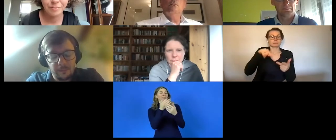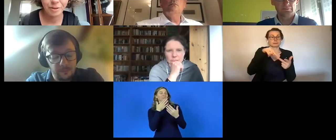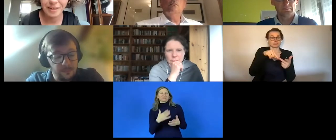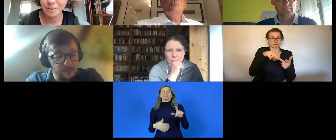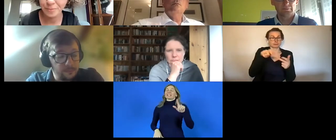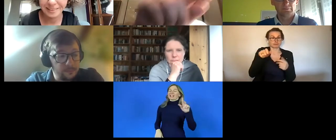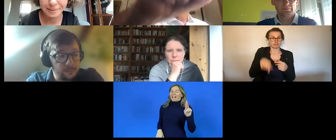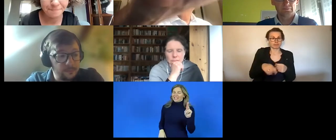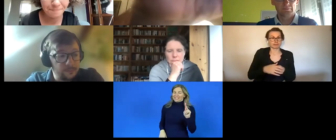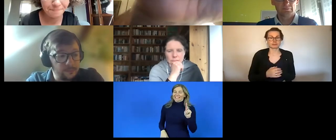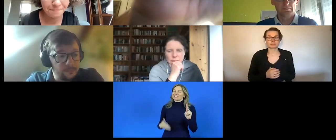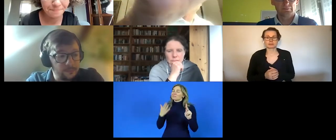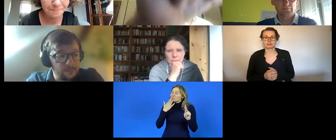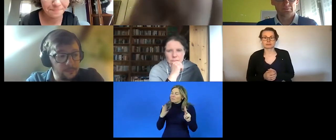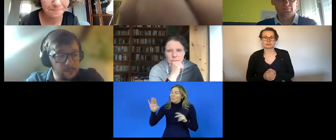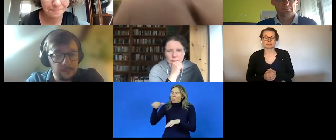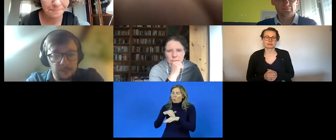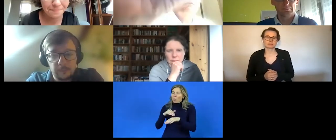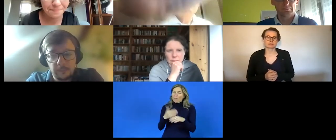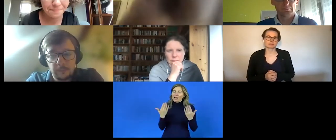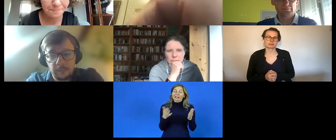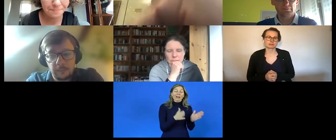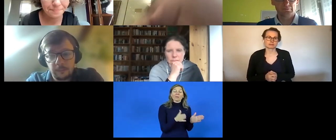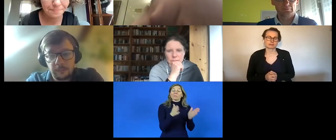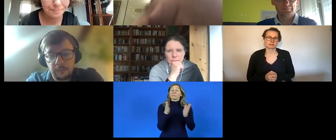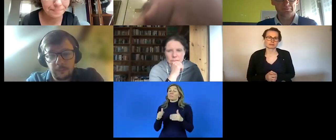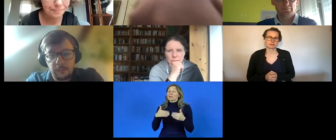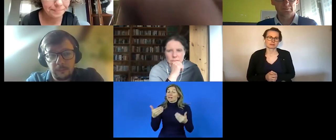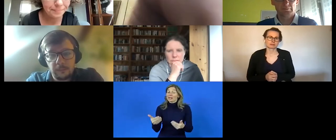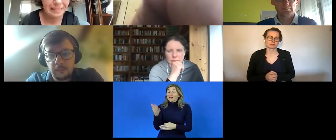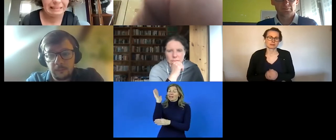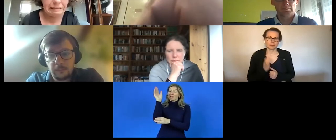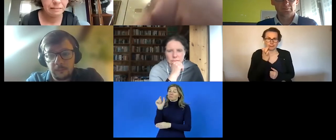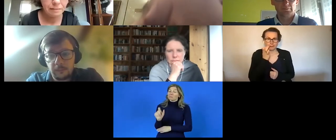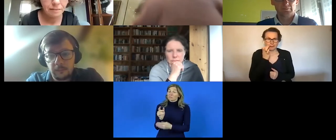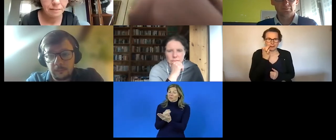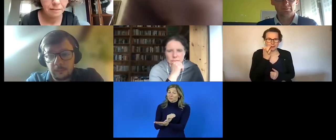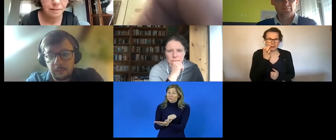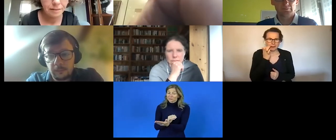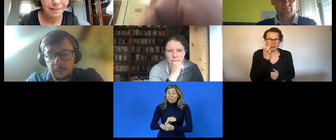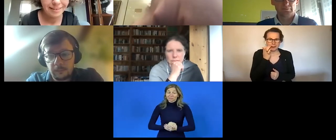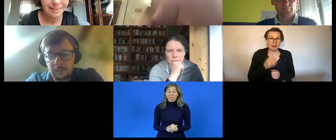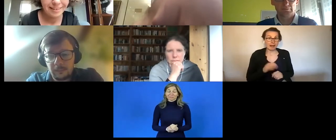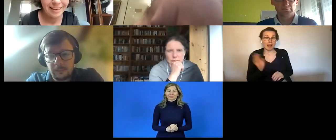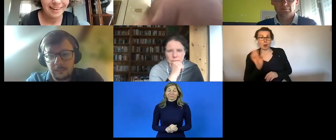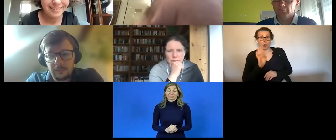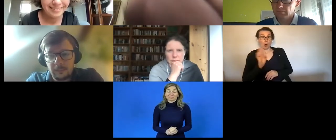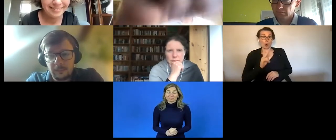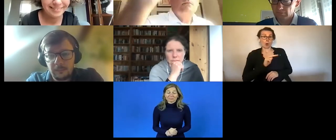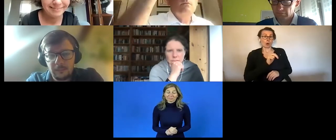now i would like to turn to the next speaker hello yes i